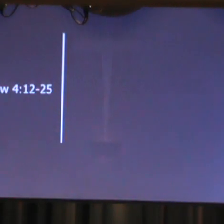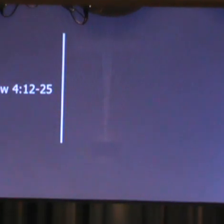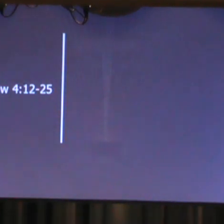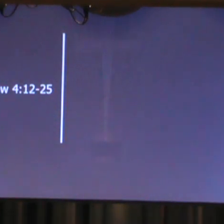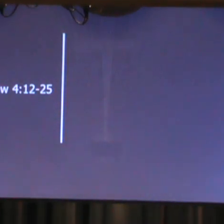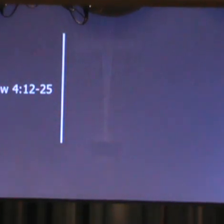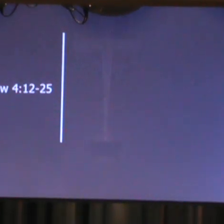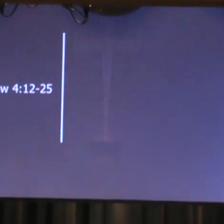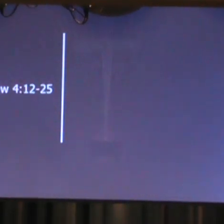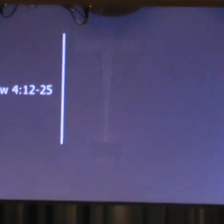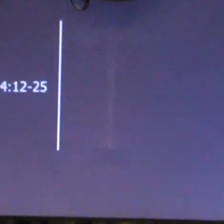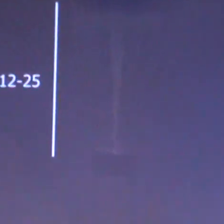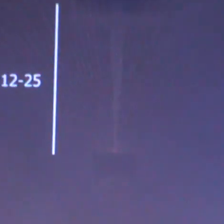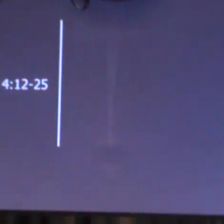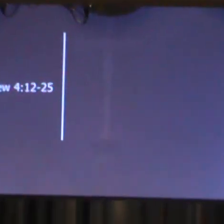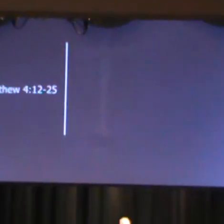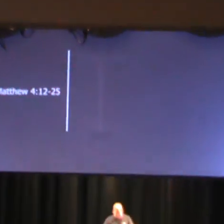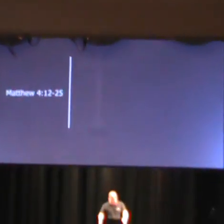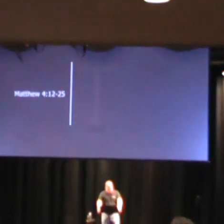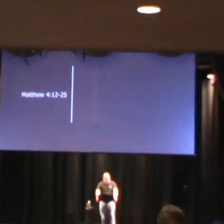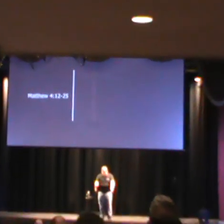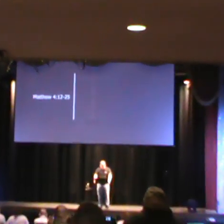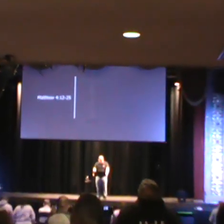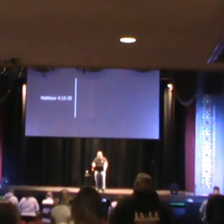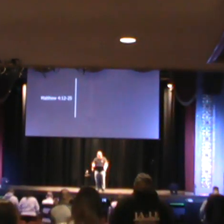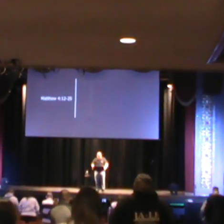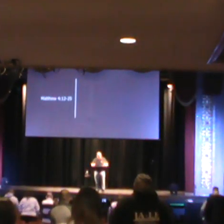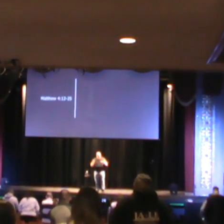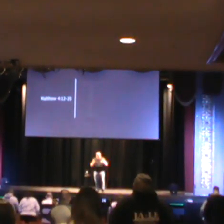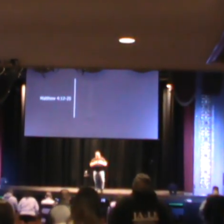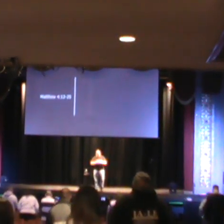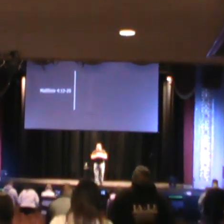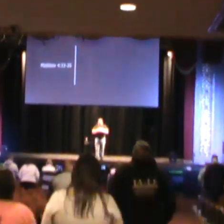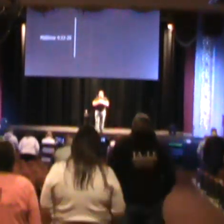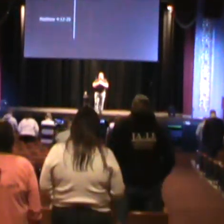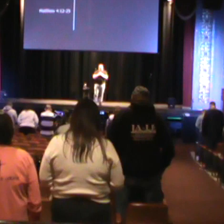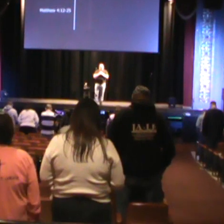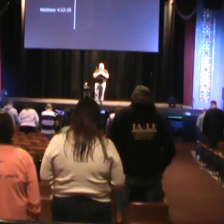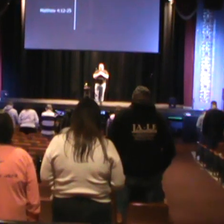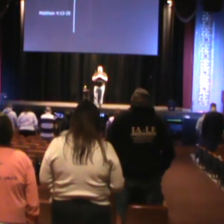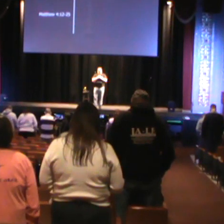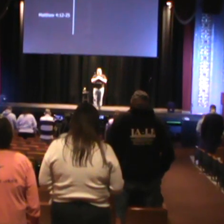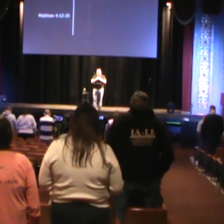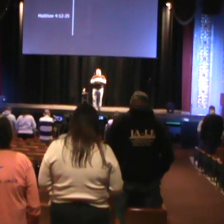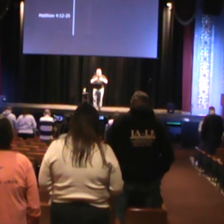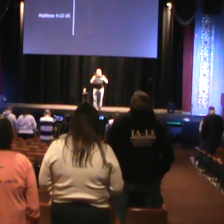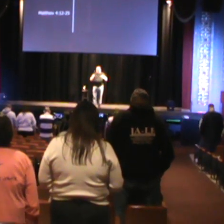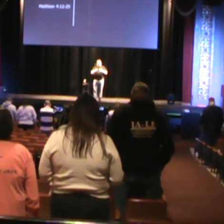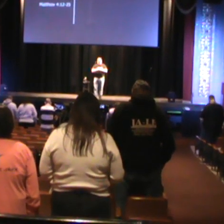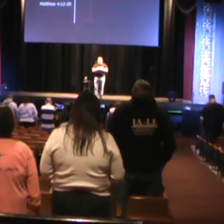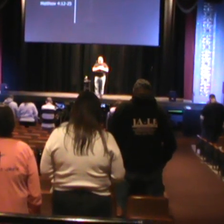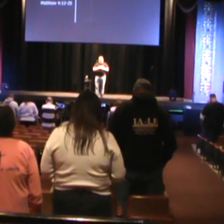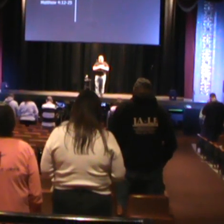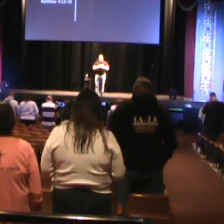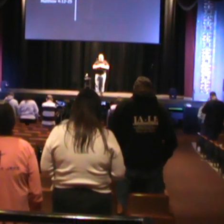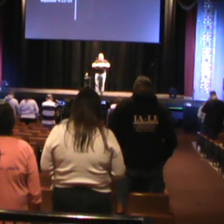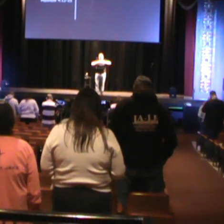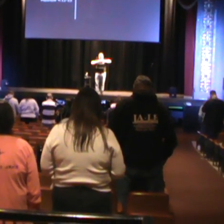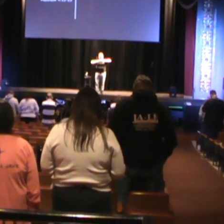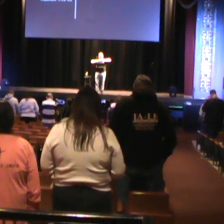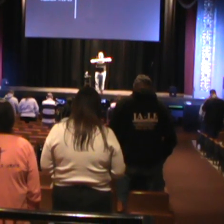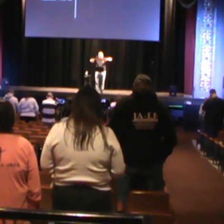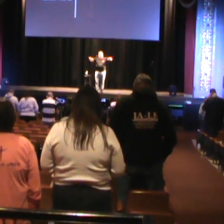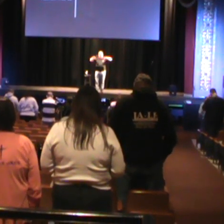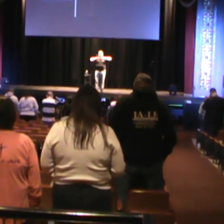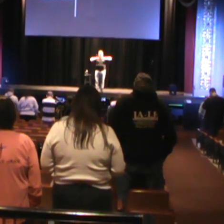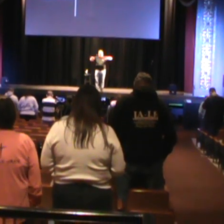we thank you and we praise you for today. We thank you for the blessing for being able to be here today. And Lord, just proclaim your word. Lord, I pray right now that, Lord, we